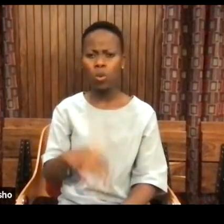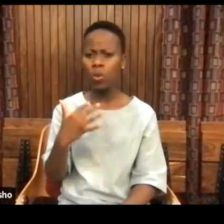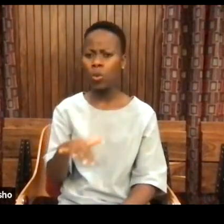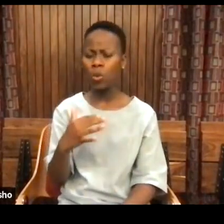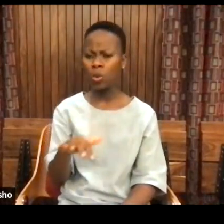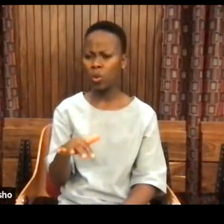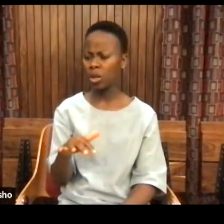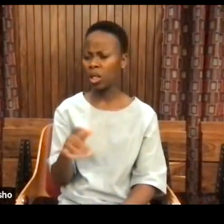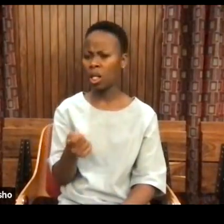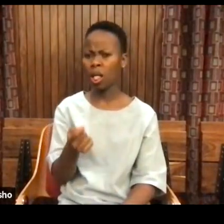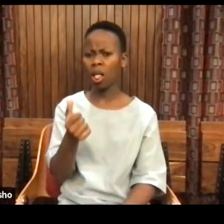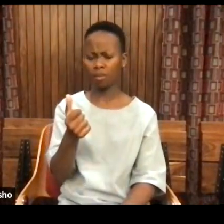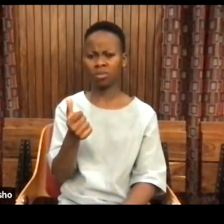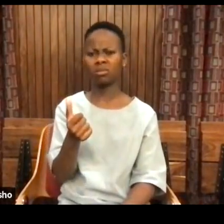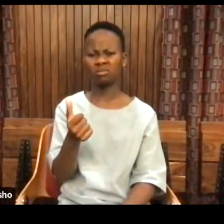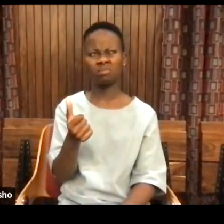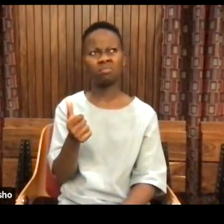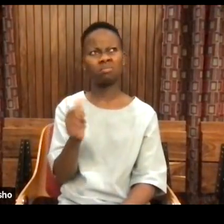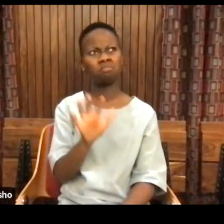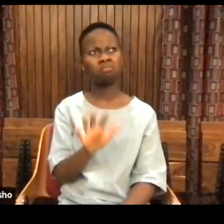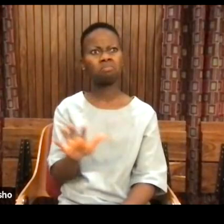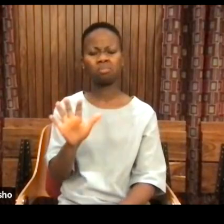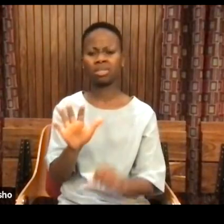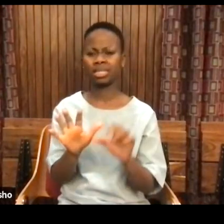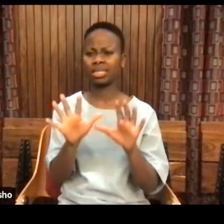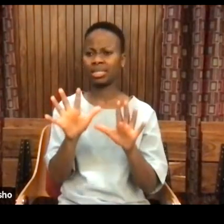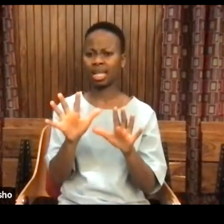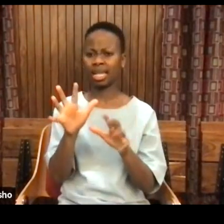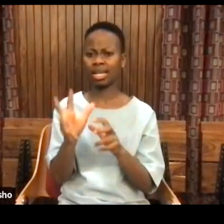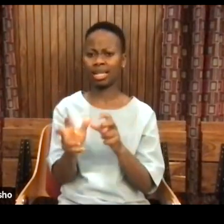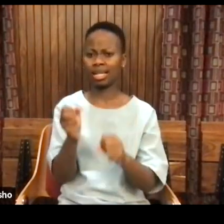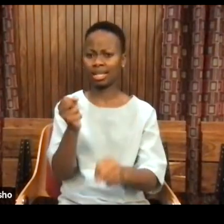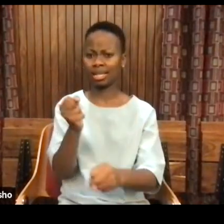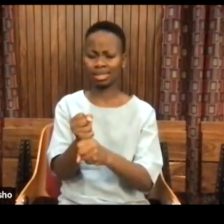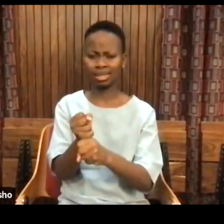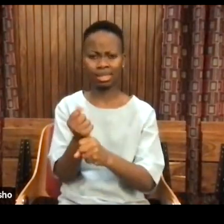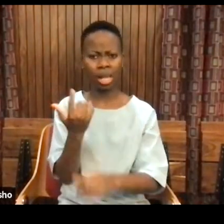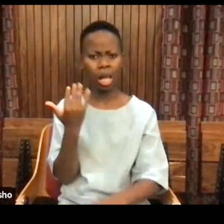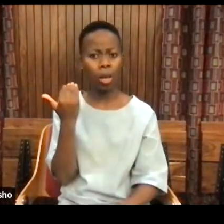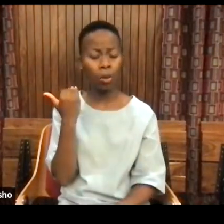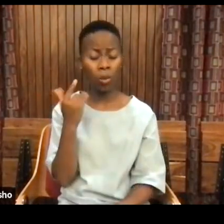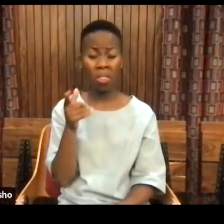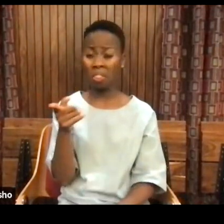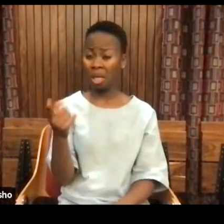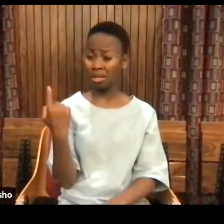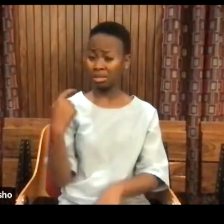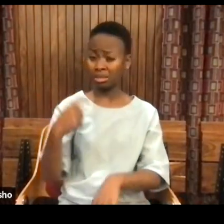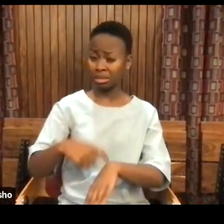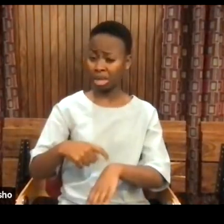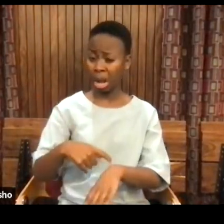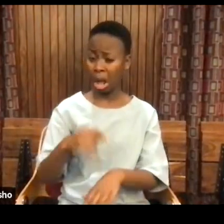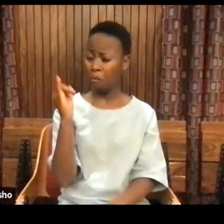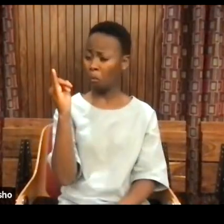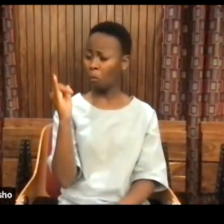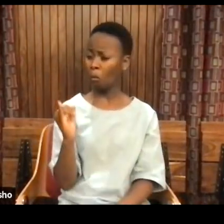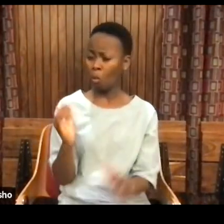when he was an undergraduate student. And Eusebius was sitting very shy. was very skinny there, by the way, too.